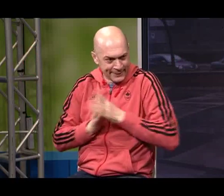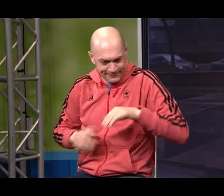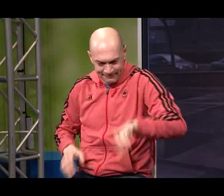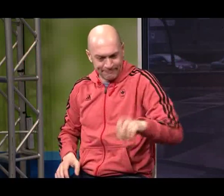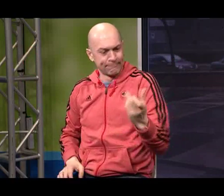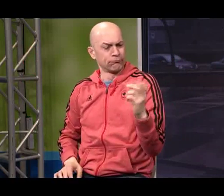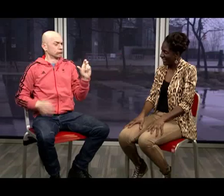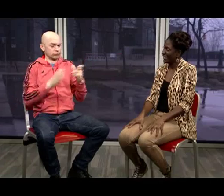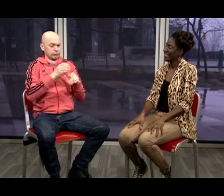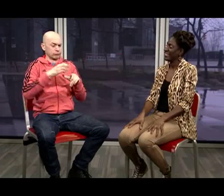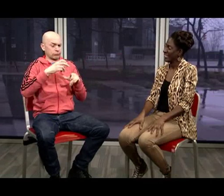here I am opening up something